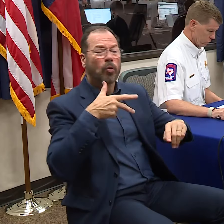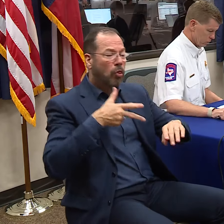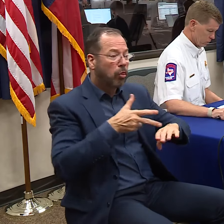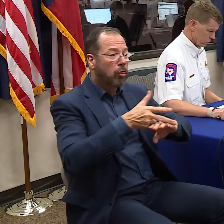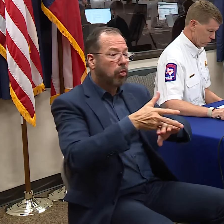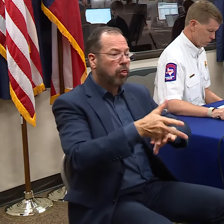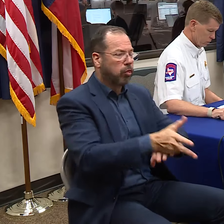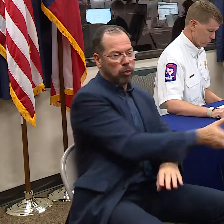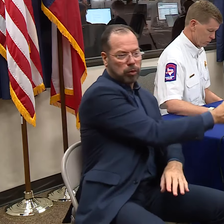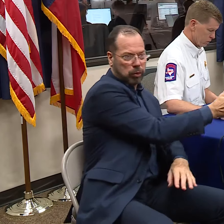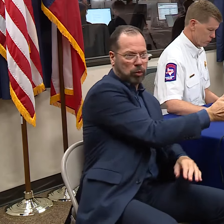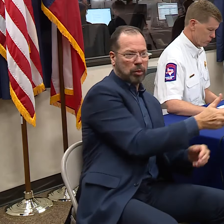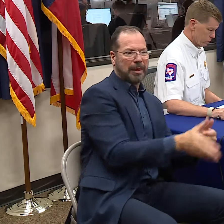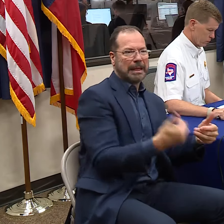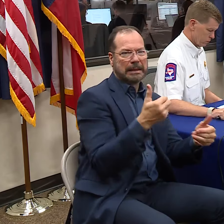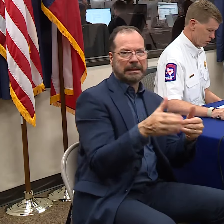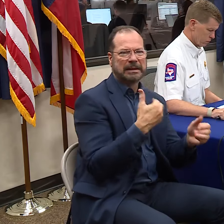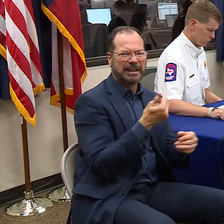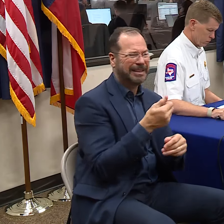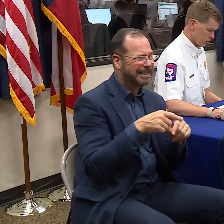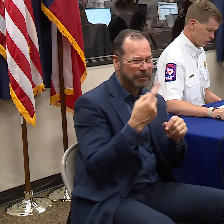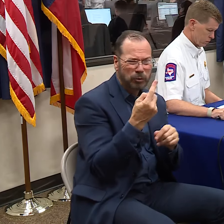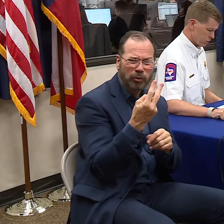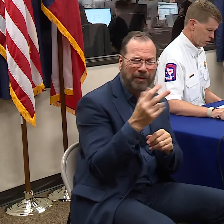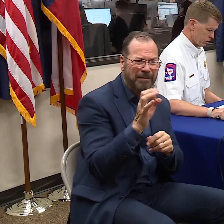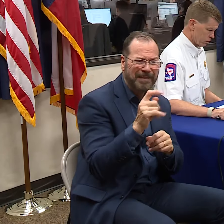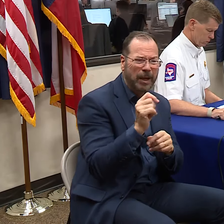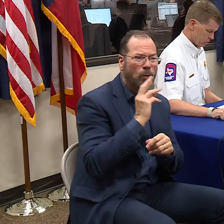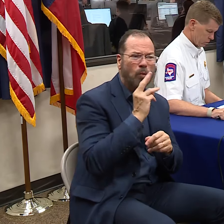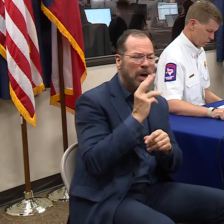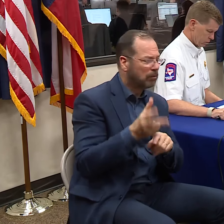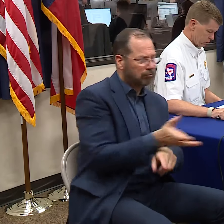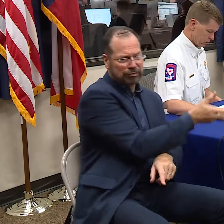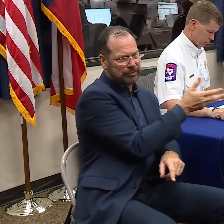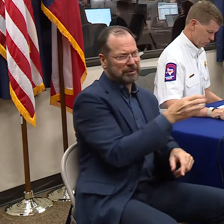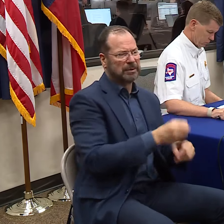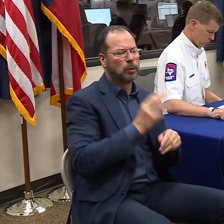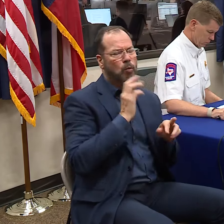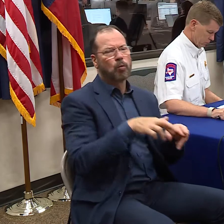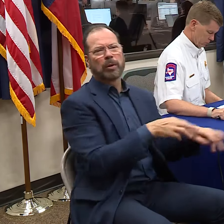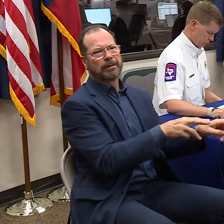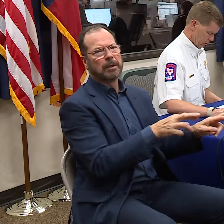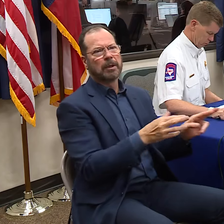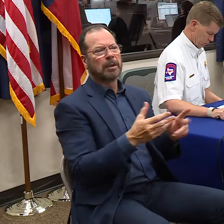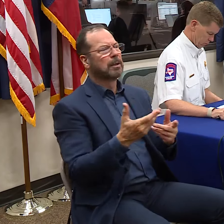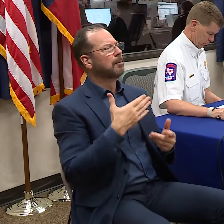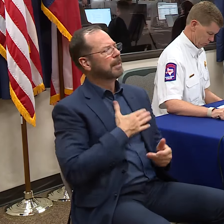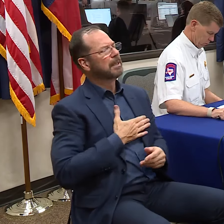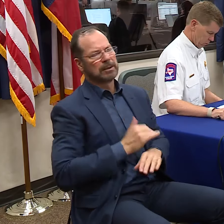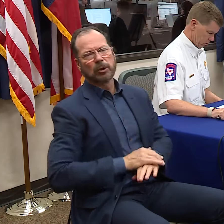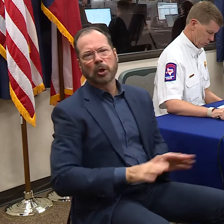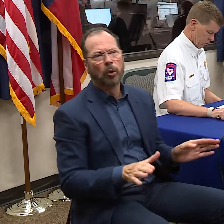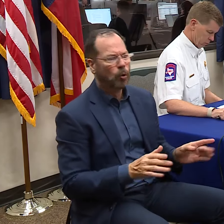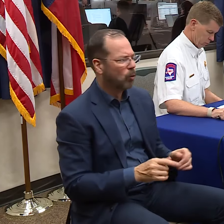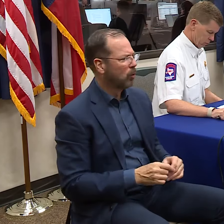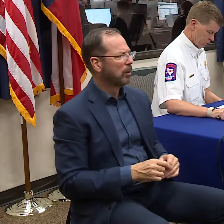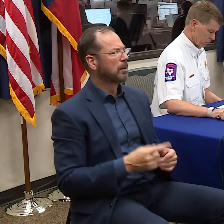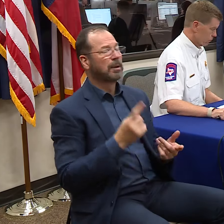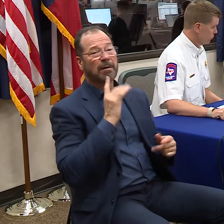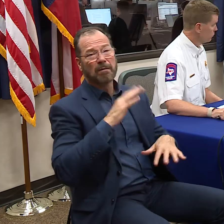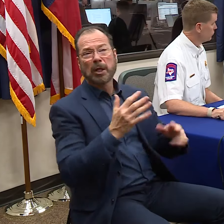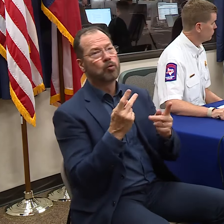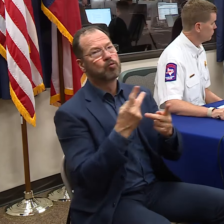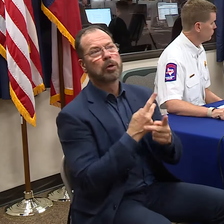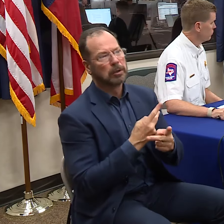in a few feet of water, you'll be drifting down the river. So please be careful. Those are, as Nim said, the flooding after the fact.